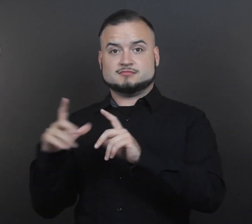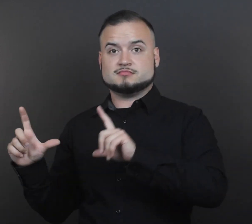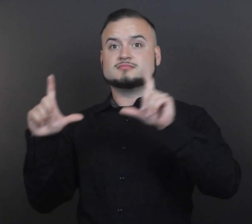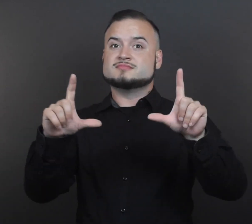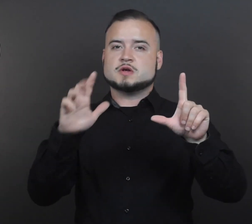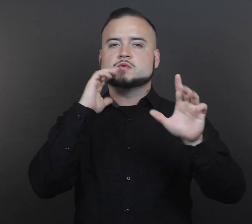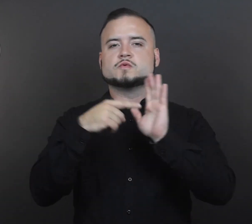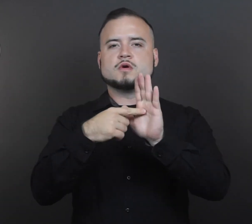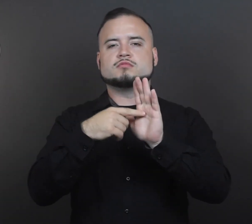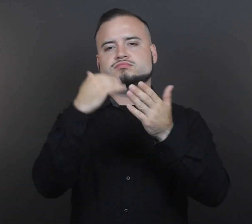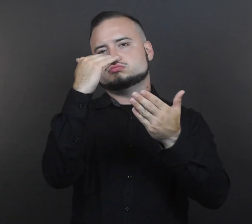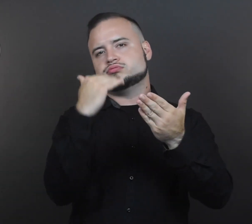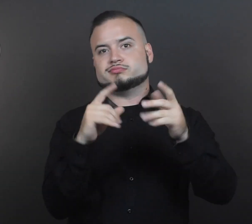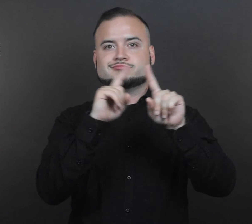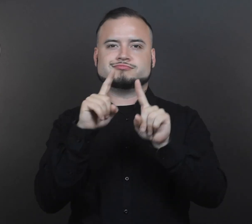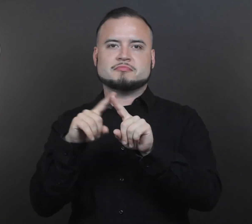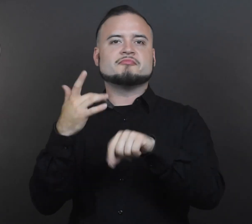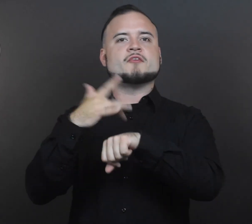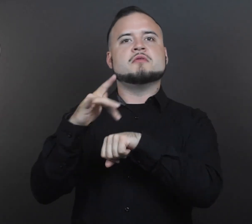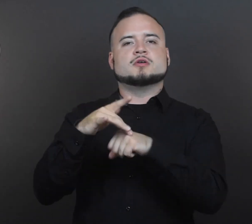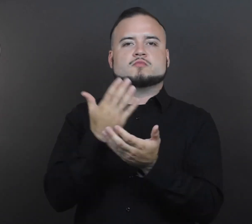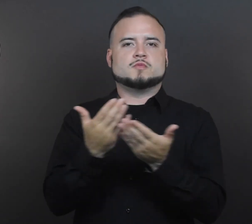will show a list of available resources that may help you.